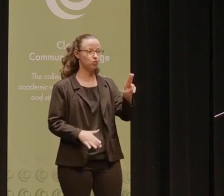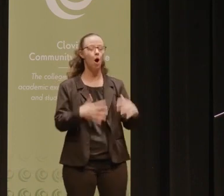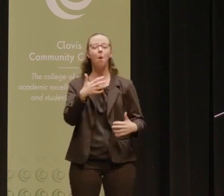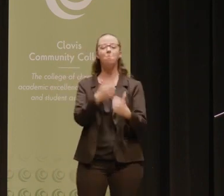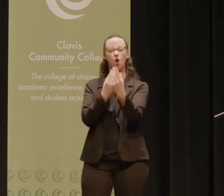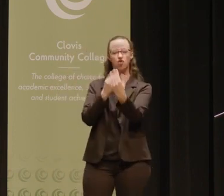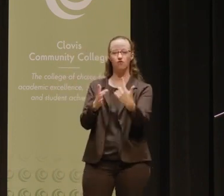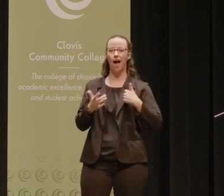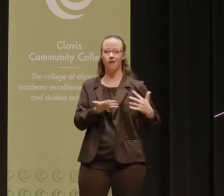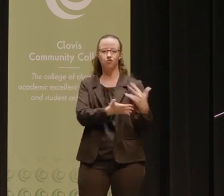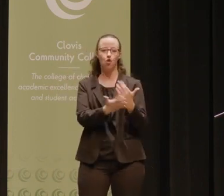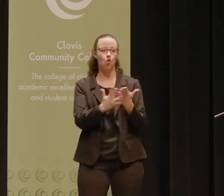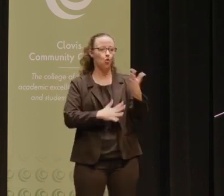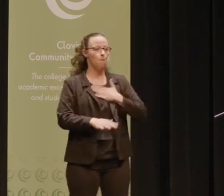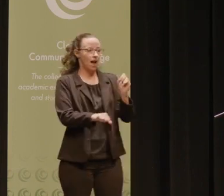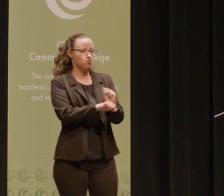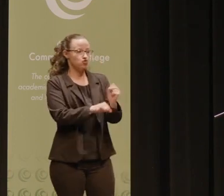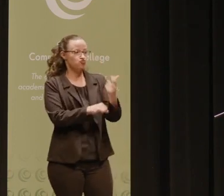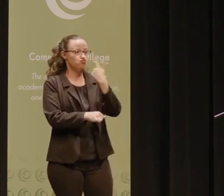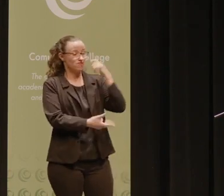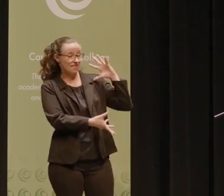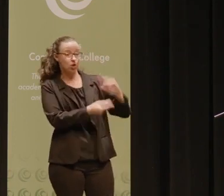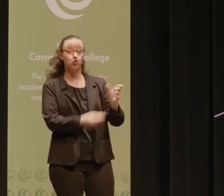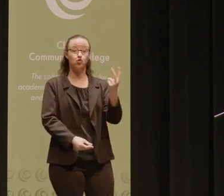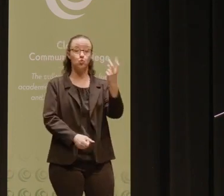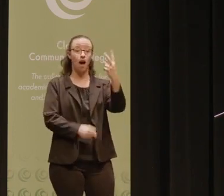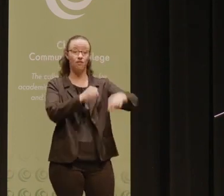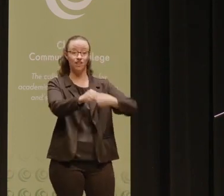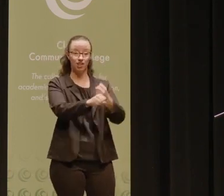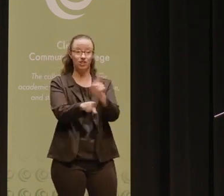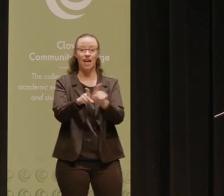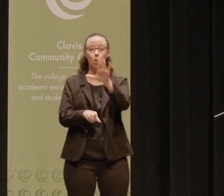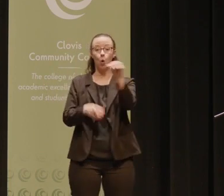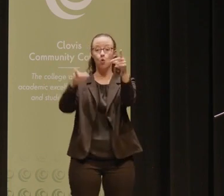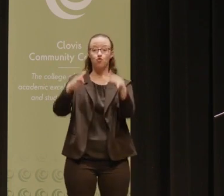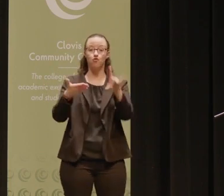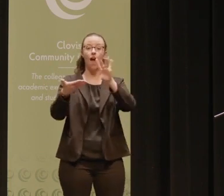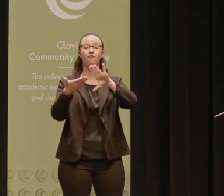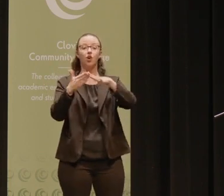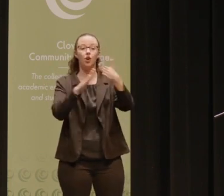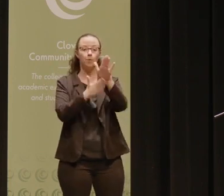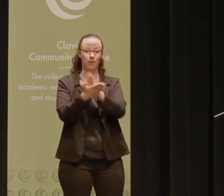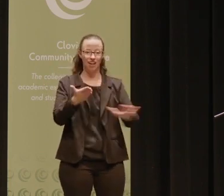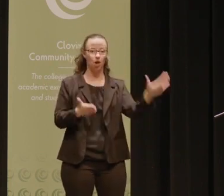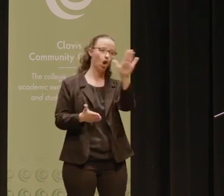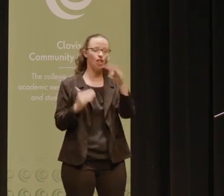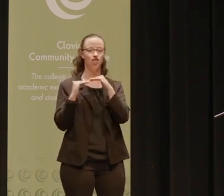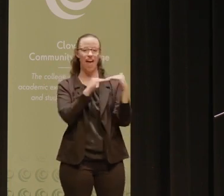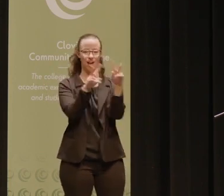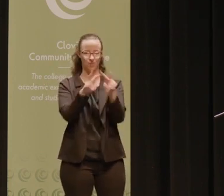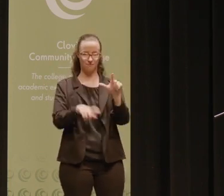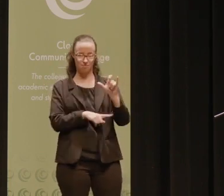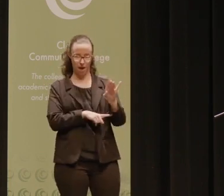that I'll share with you today comes from the work that I've done over the past 12 years as co-director of the Community College Equity Assessment Lab. And